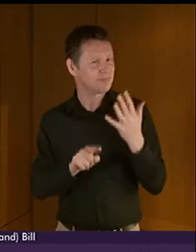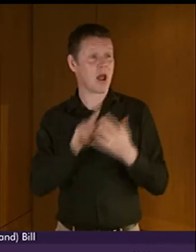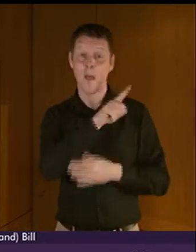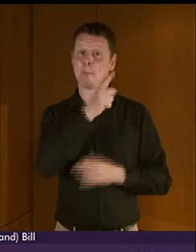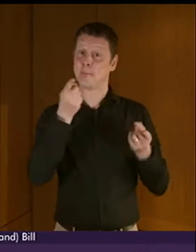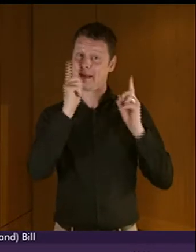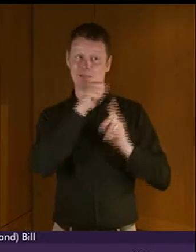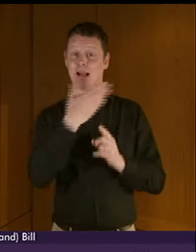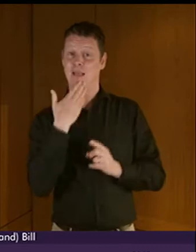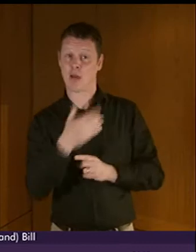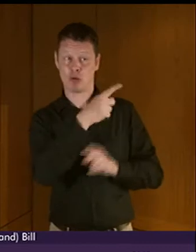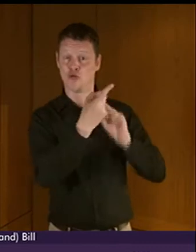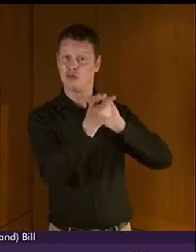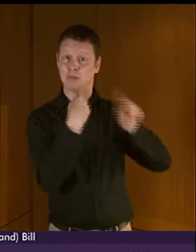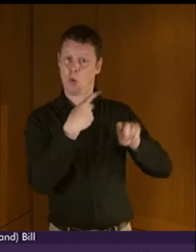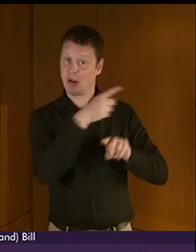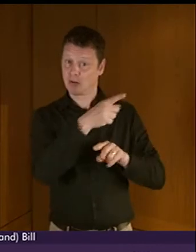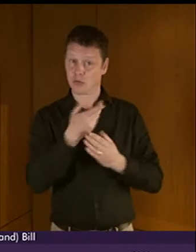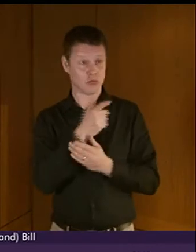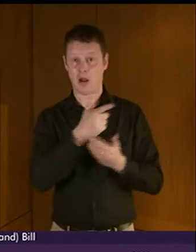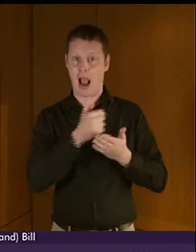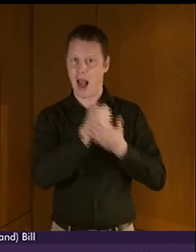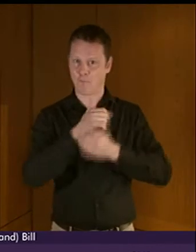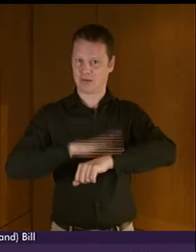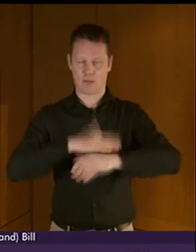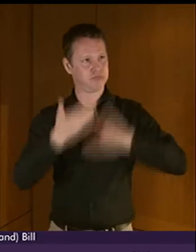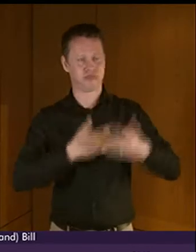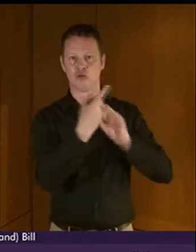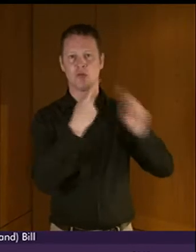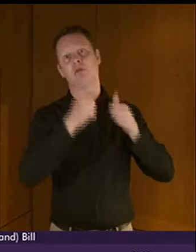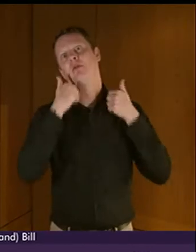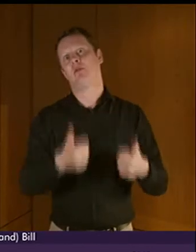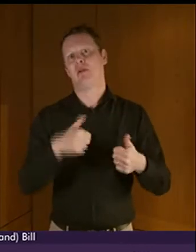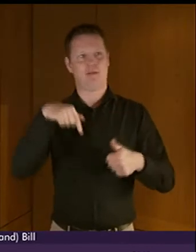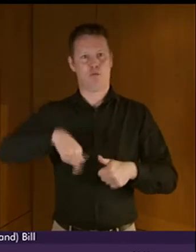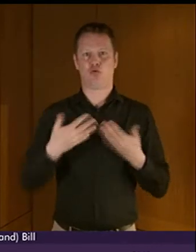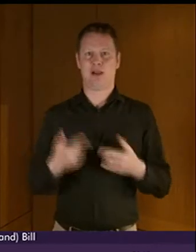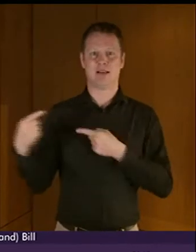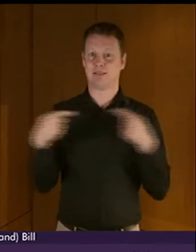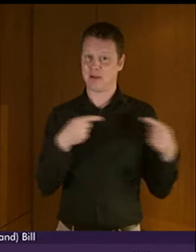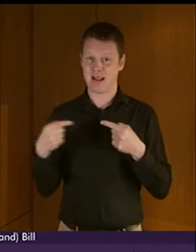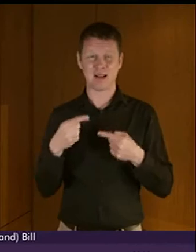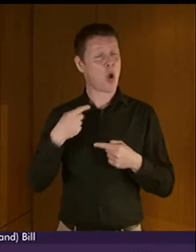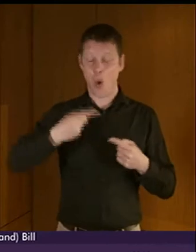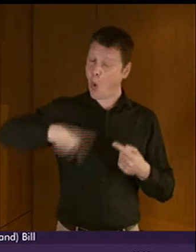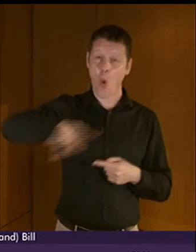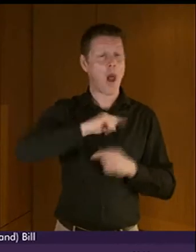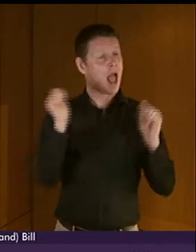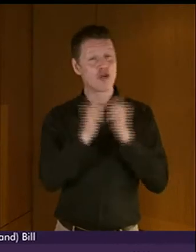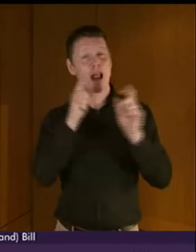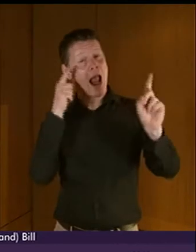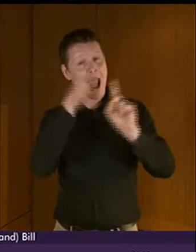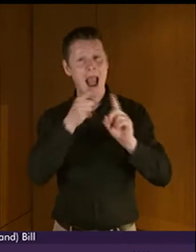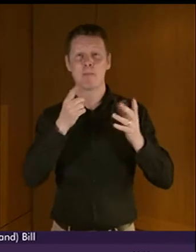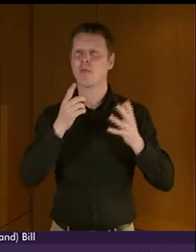to a report which he has helpfully provided in time for this debate. While everyone who gave evidence to us agreed with the aim of the bill to raise the